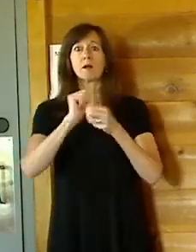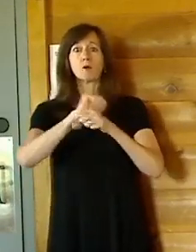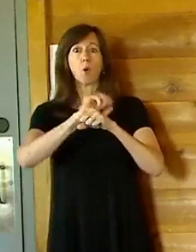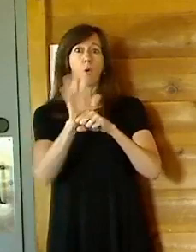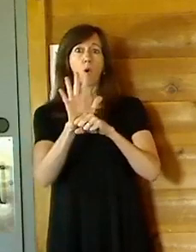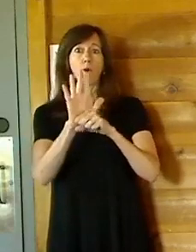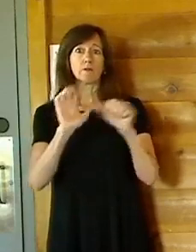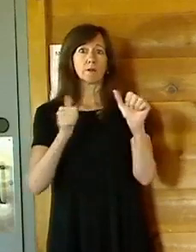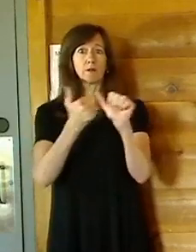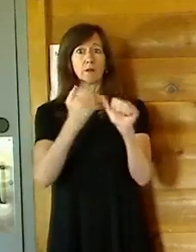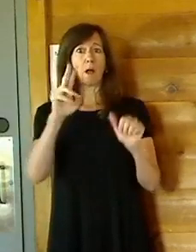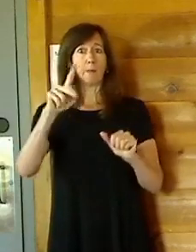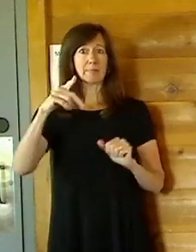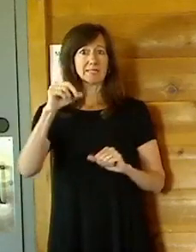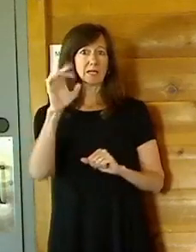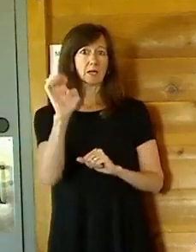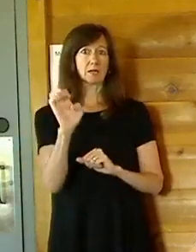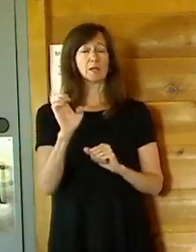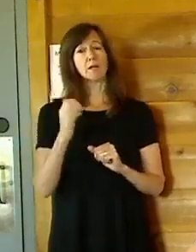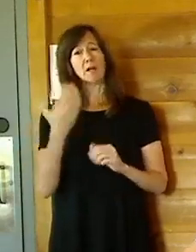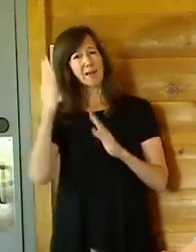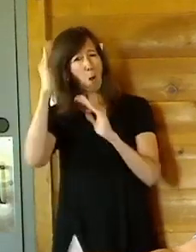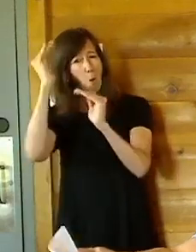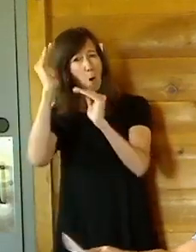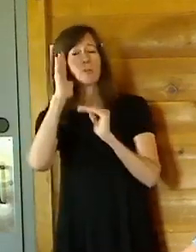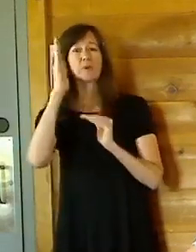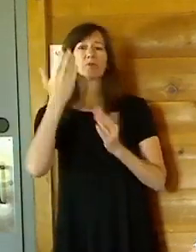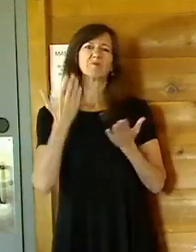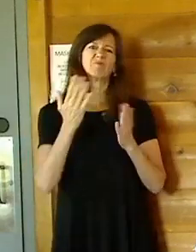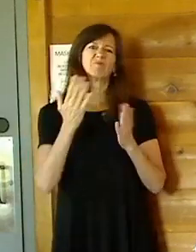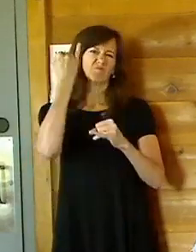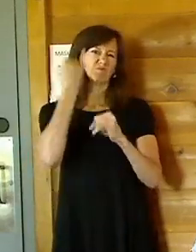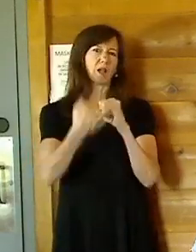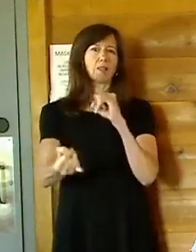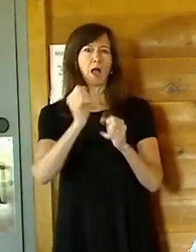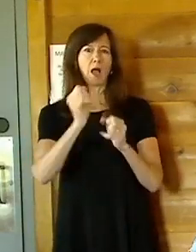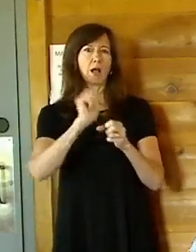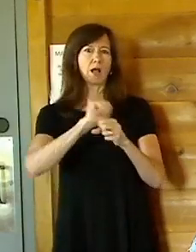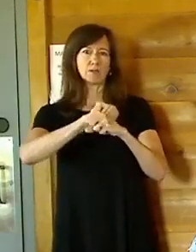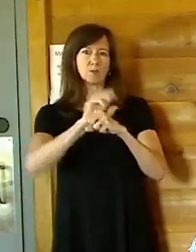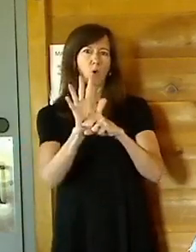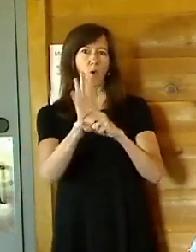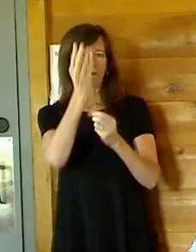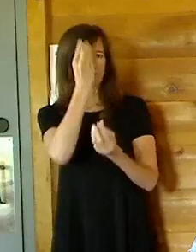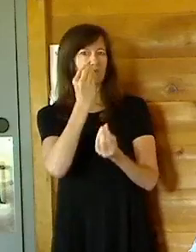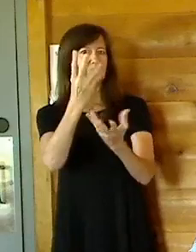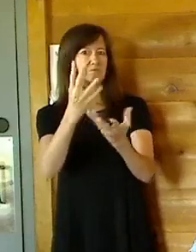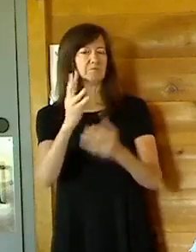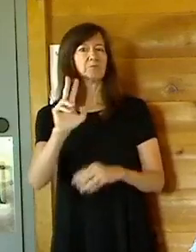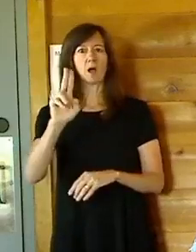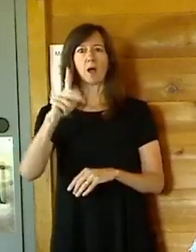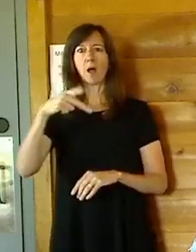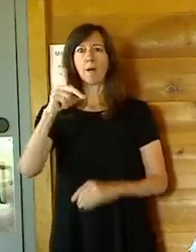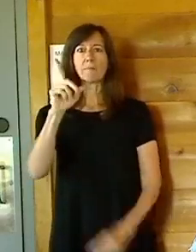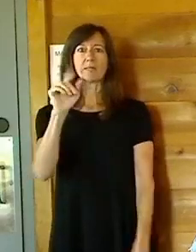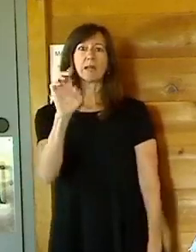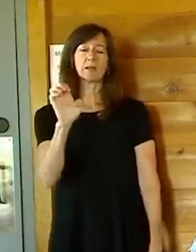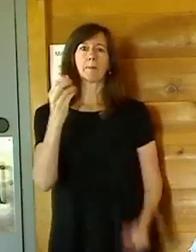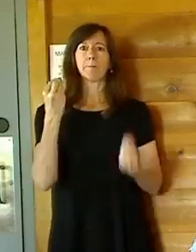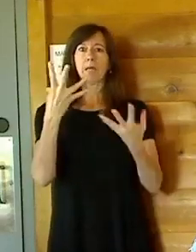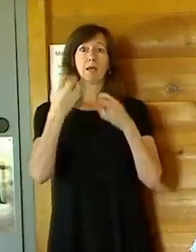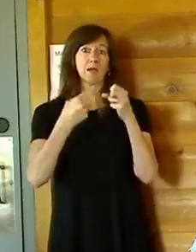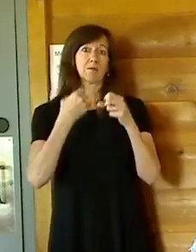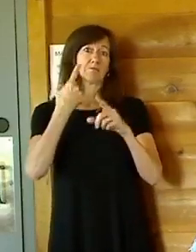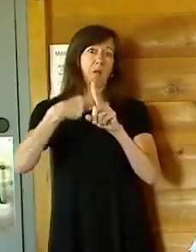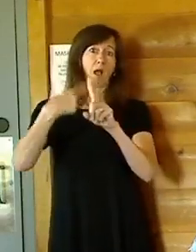I hope will be, I expect will be our last COVID update. Meaning after all these months together, since the Governor